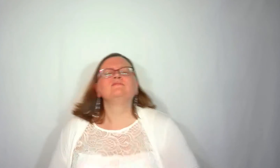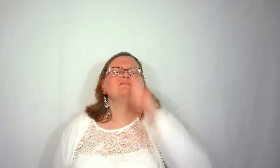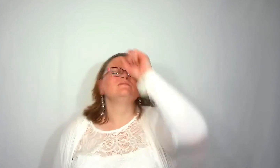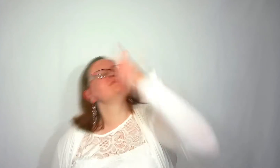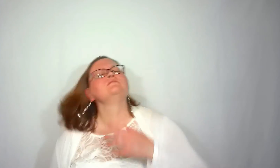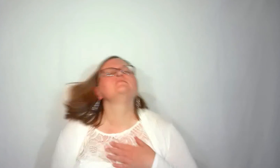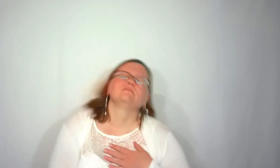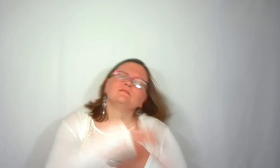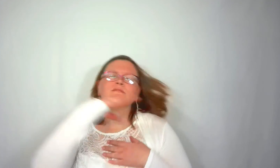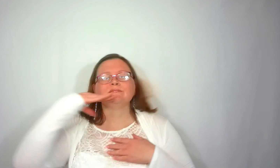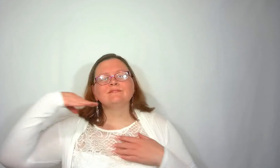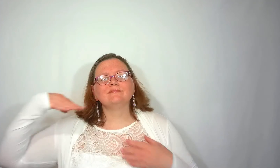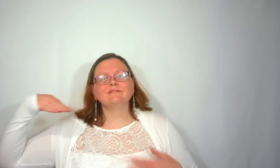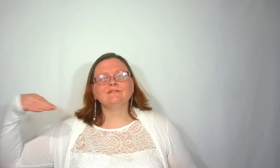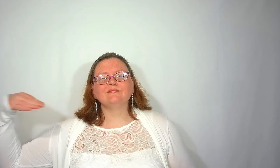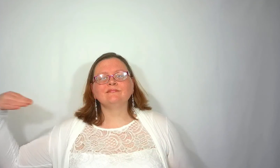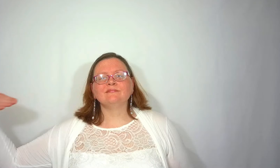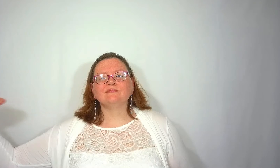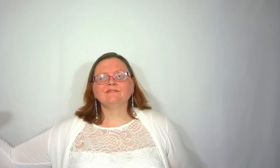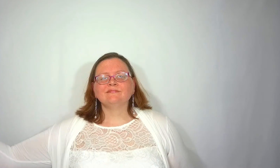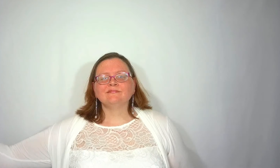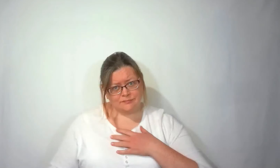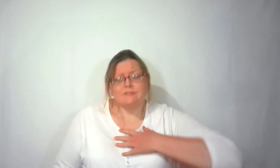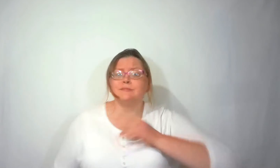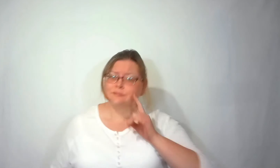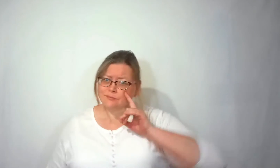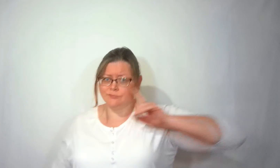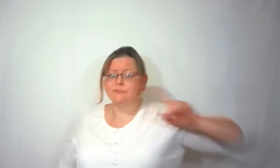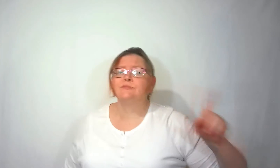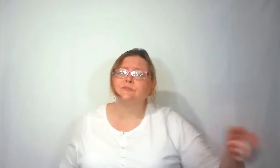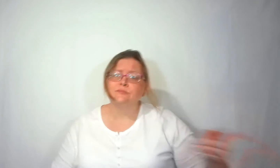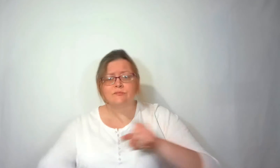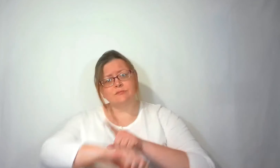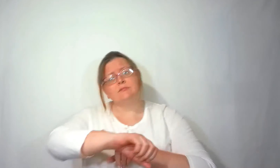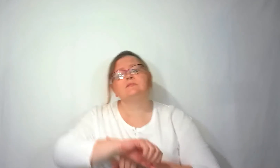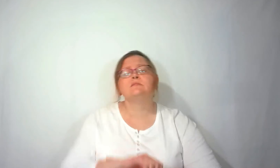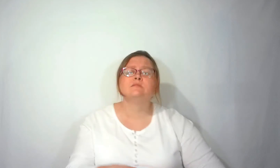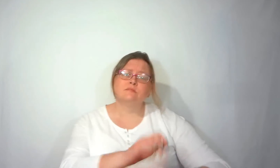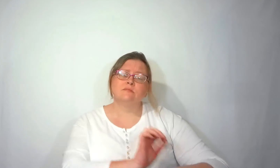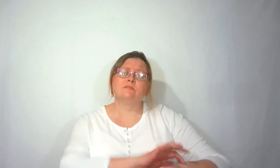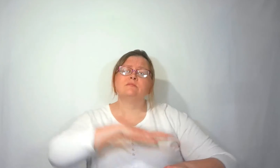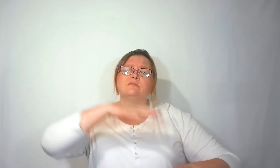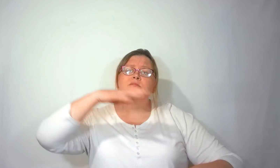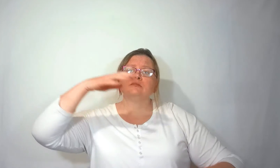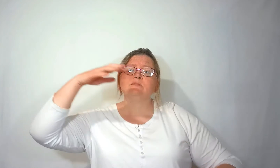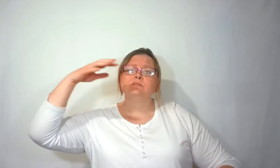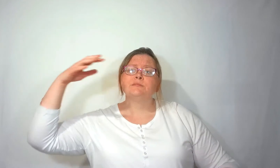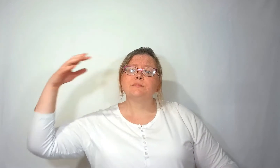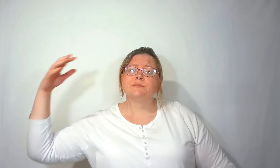gonna know my name I can't see her now and then